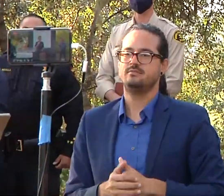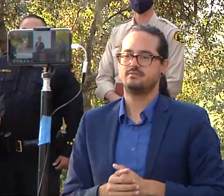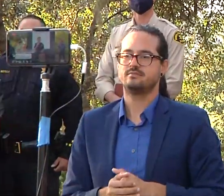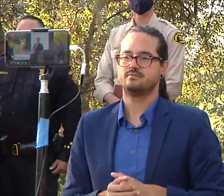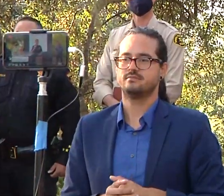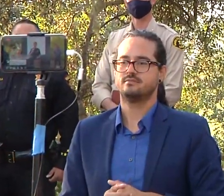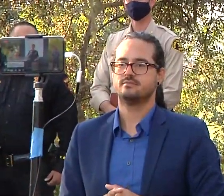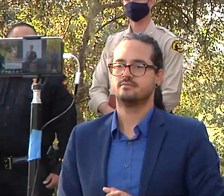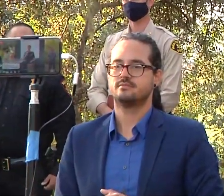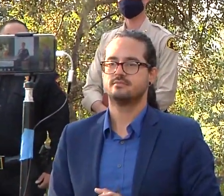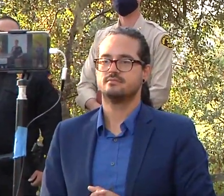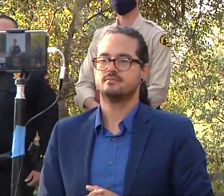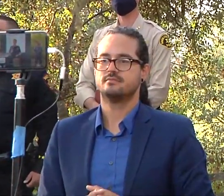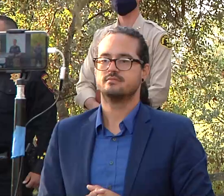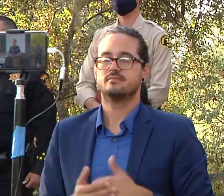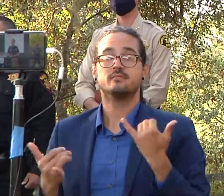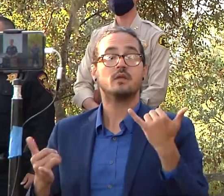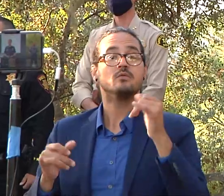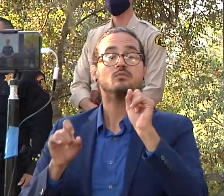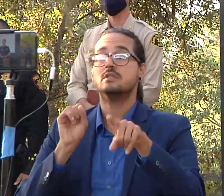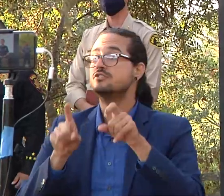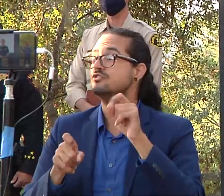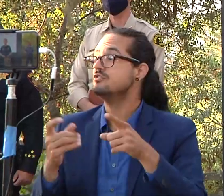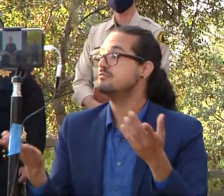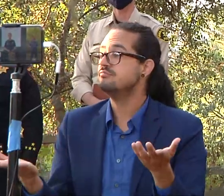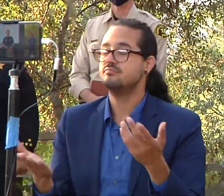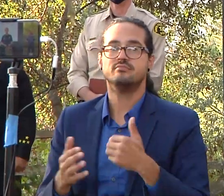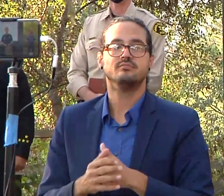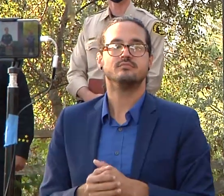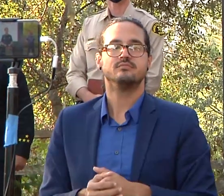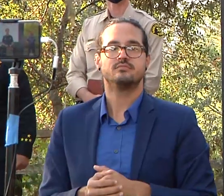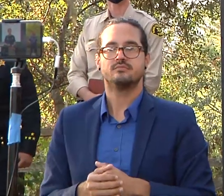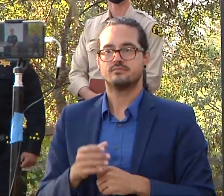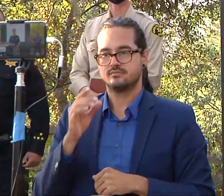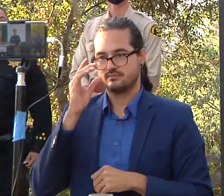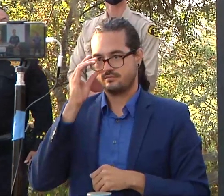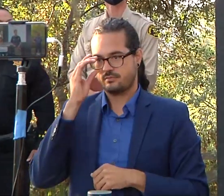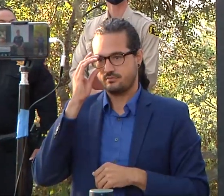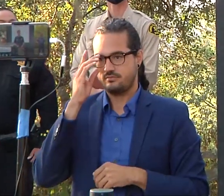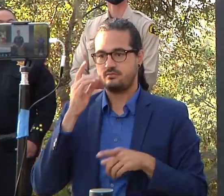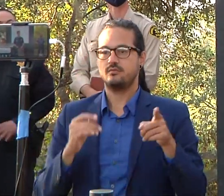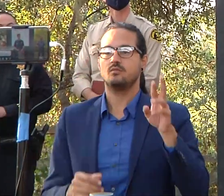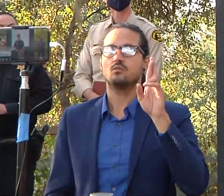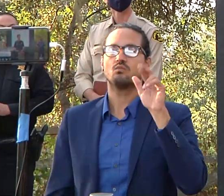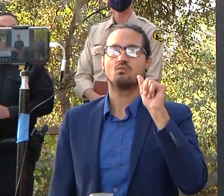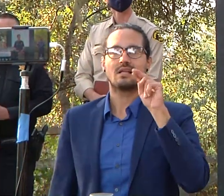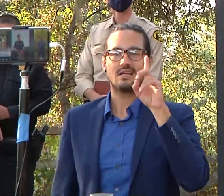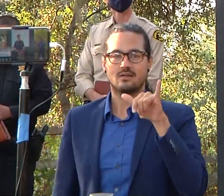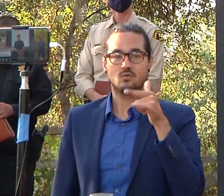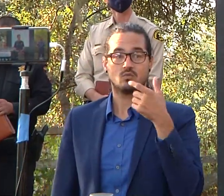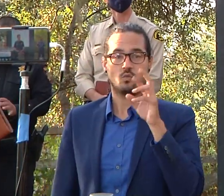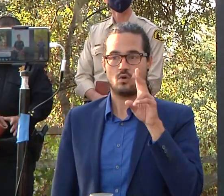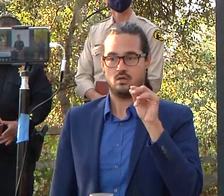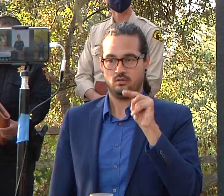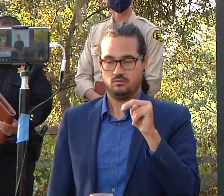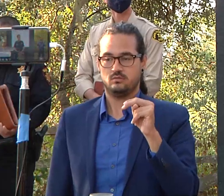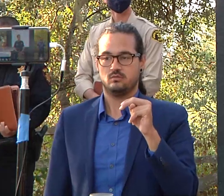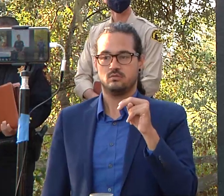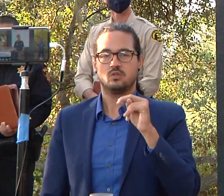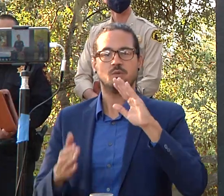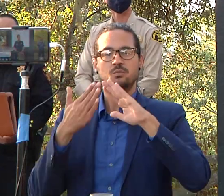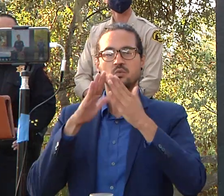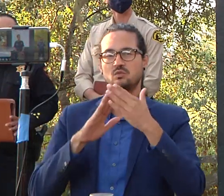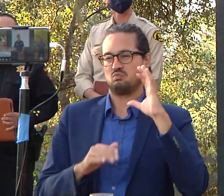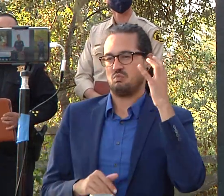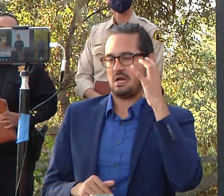with that we're happy to answer any questions you might have randy gordon kbcc boulder creek community radio um i have a kind of a